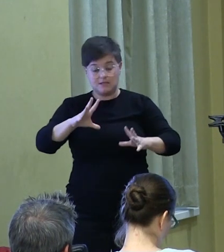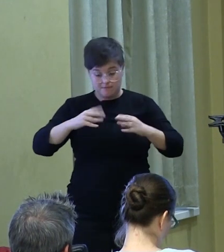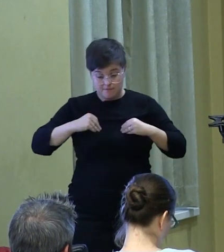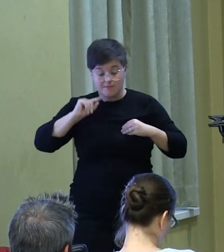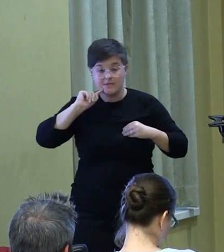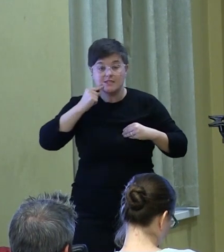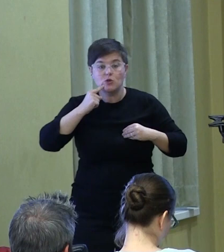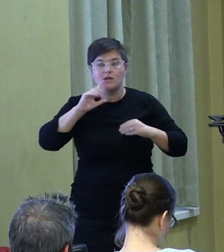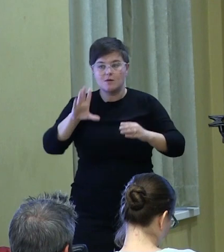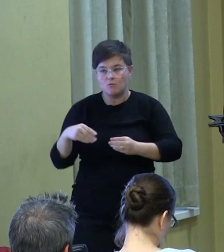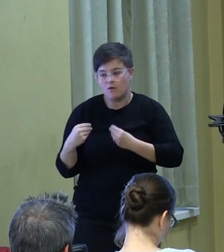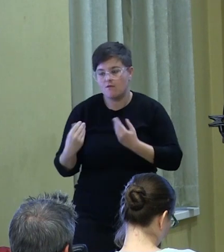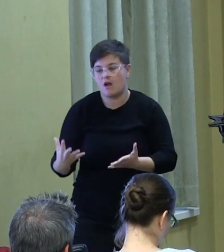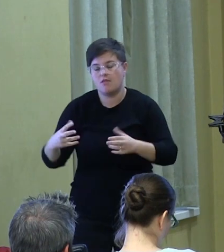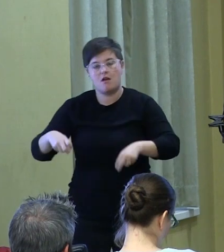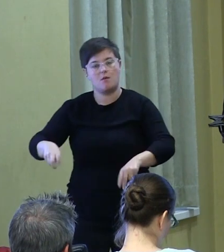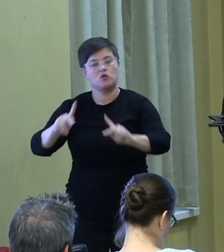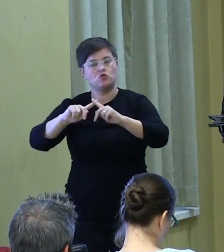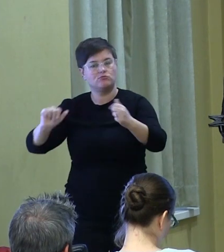addressing them.